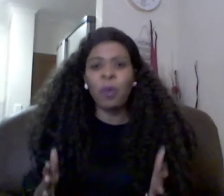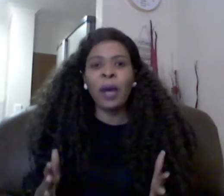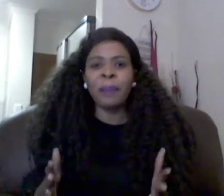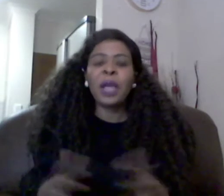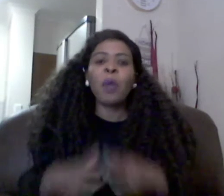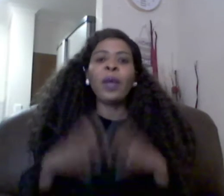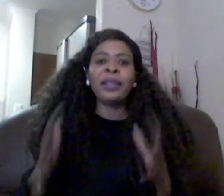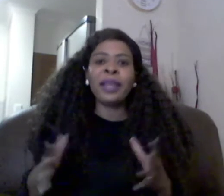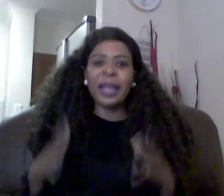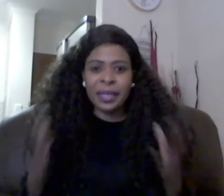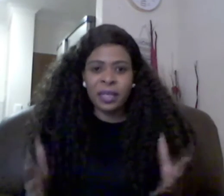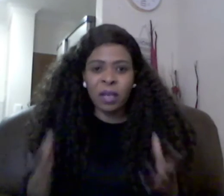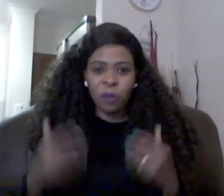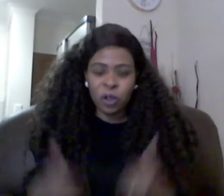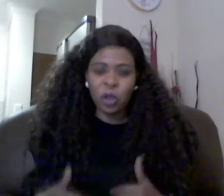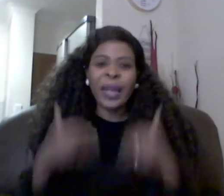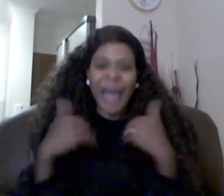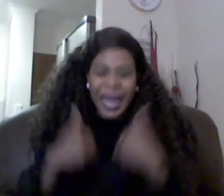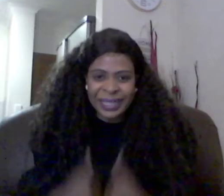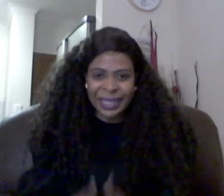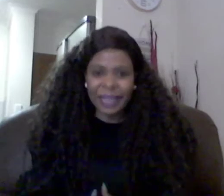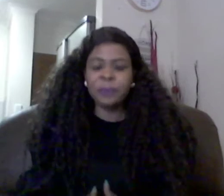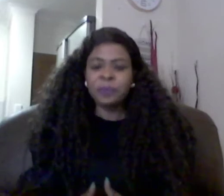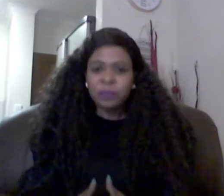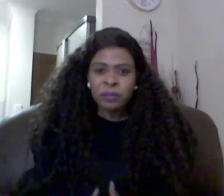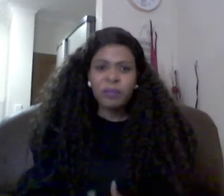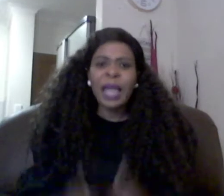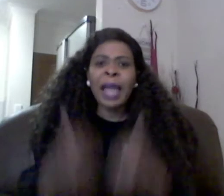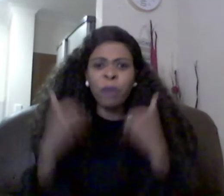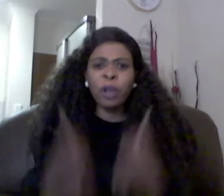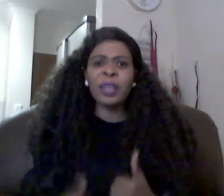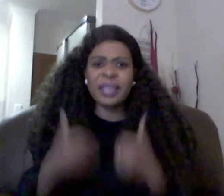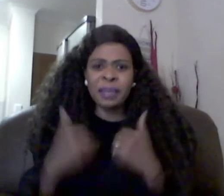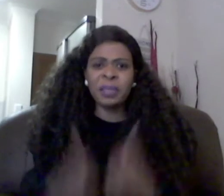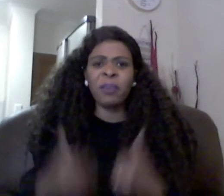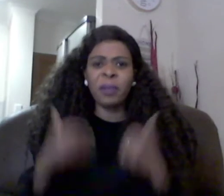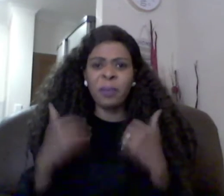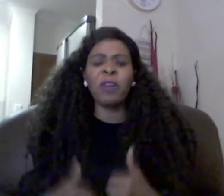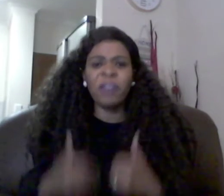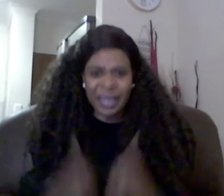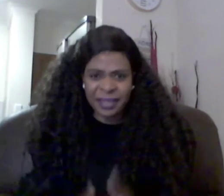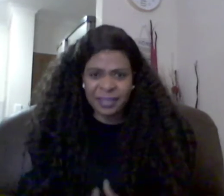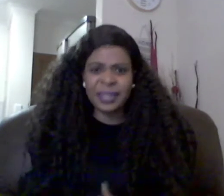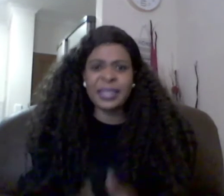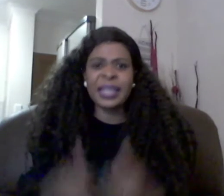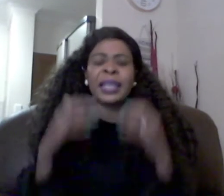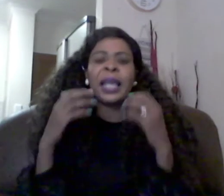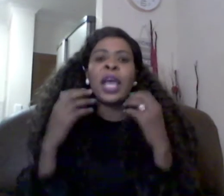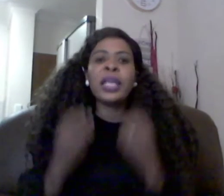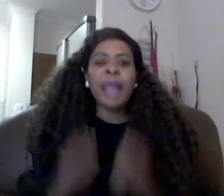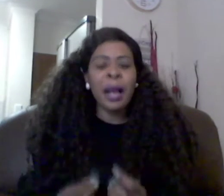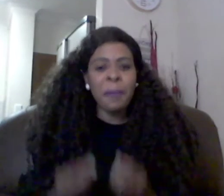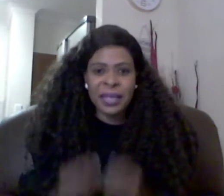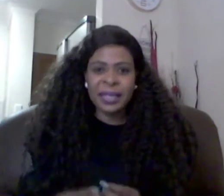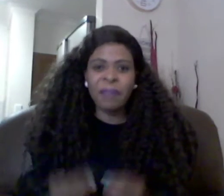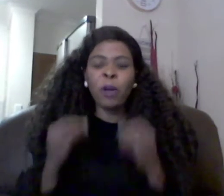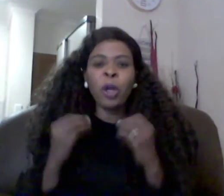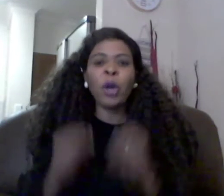the one one thing that i can tell you for sure what i did i follow the scripture from the book of ecclesis it says that young person follow your